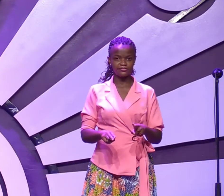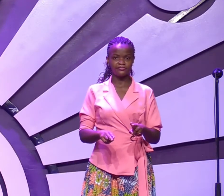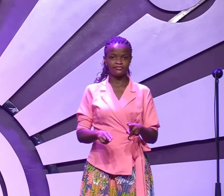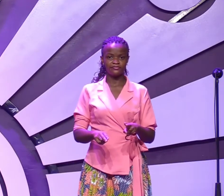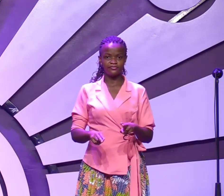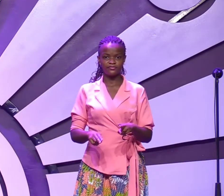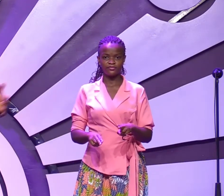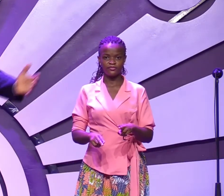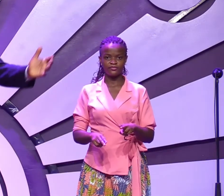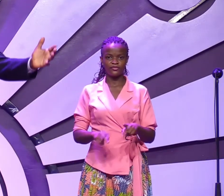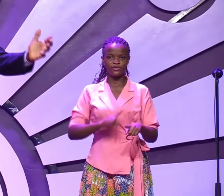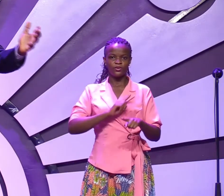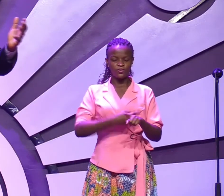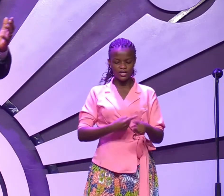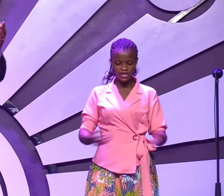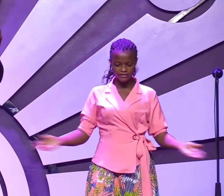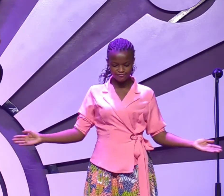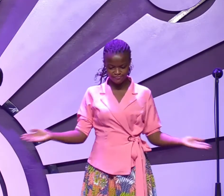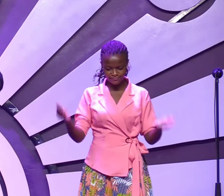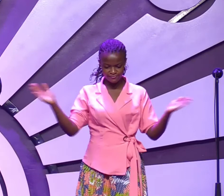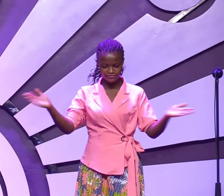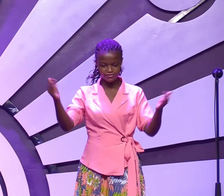When he gathered the children of Israel